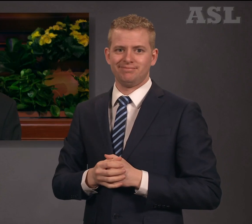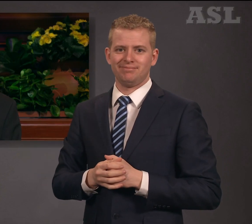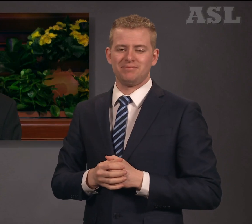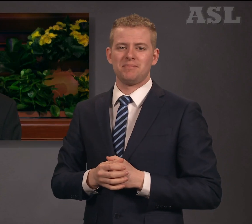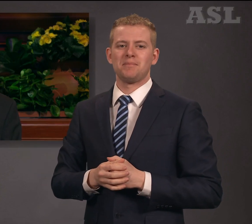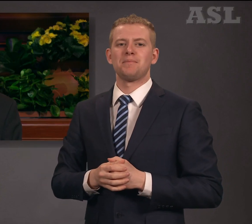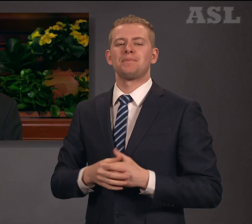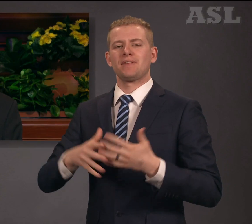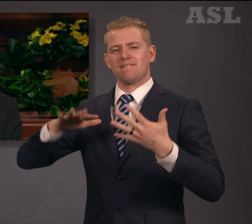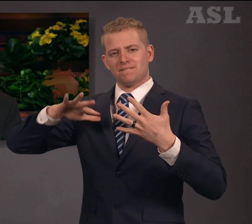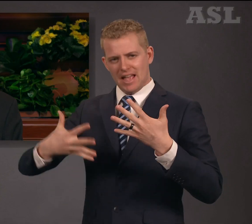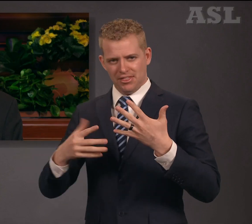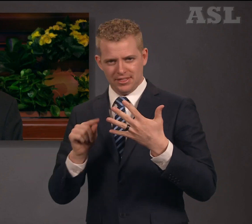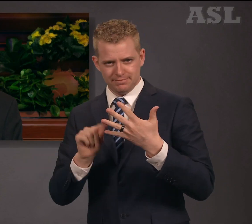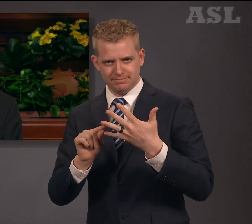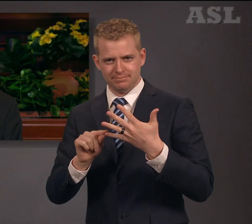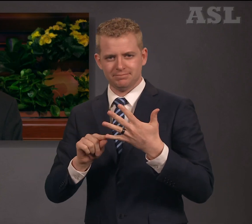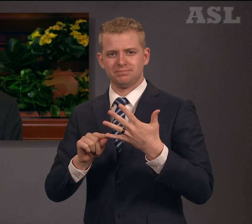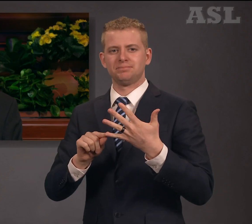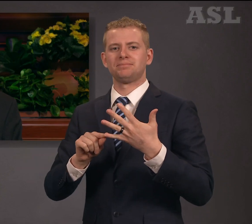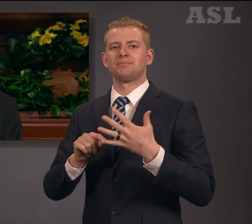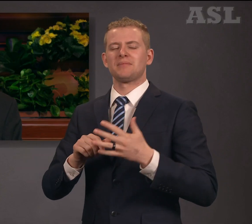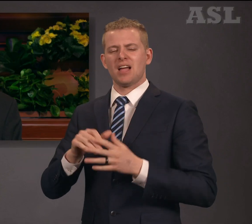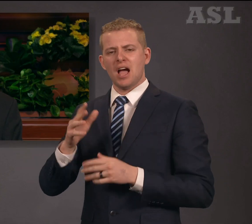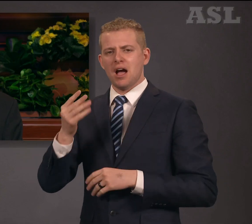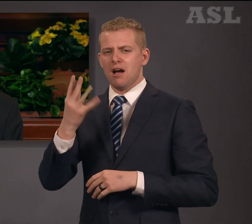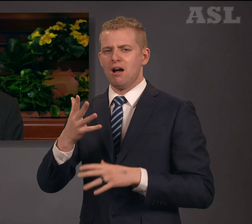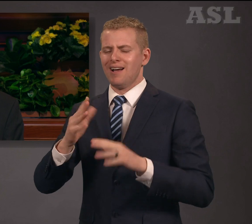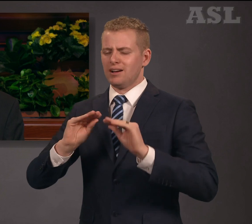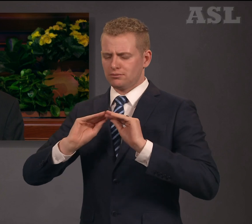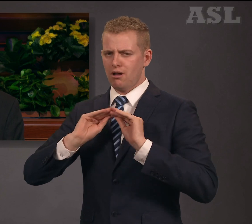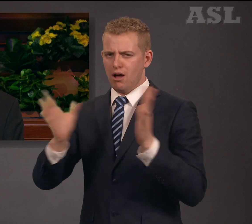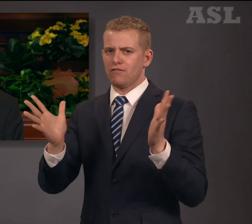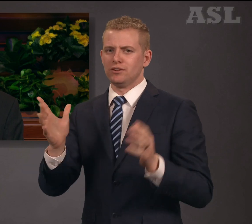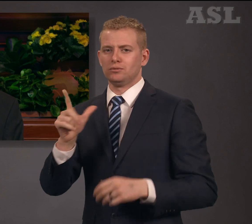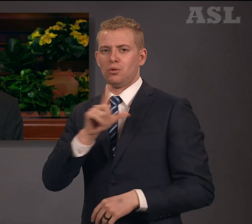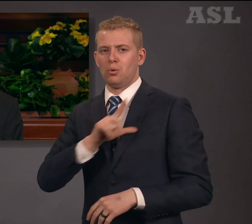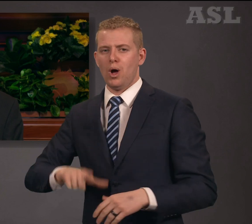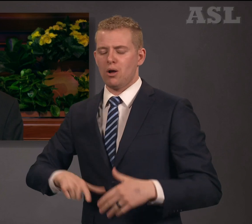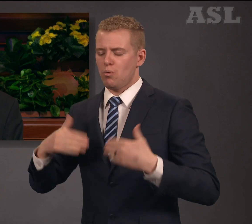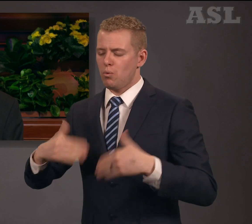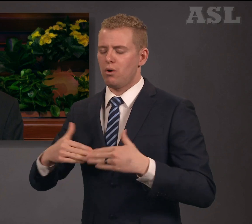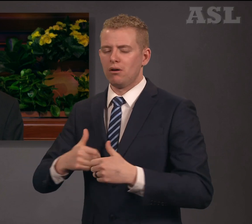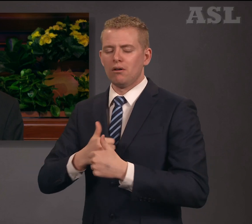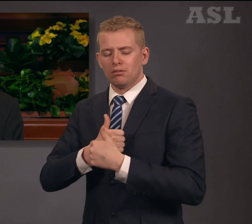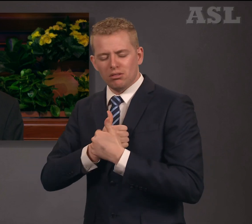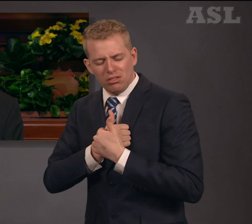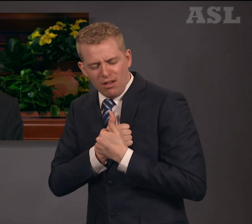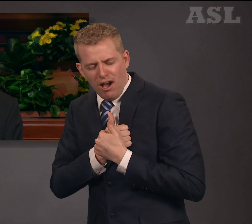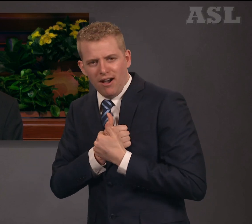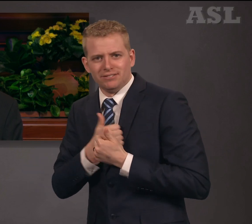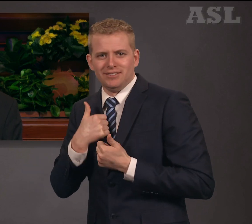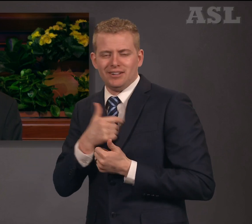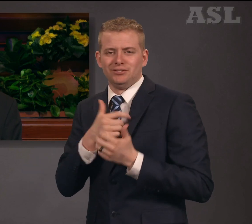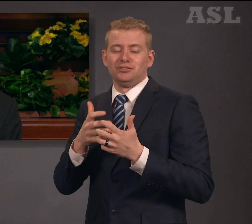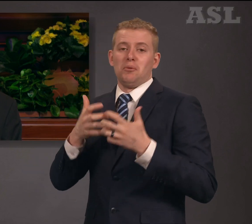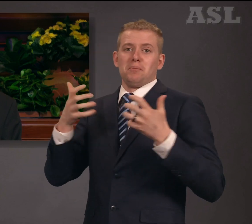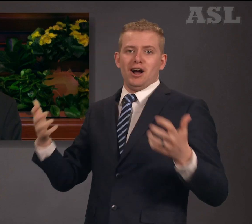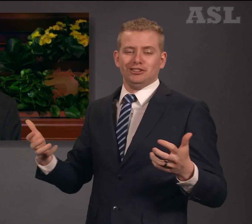Fifth, it is clear that the Lord loves us enough to pay the price of our sins